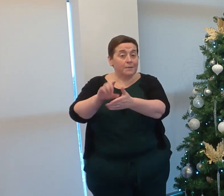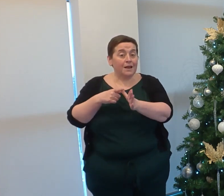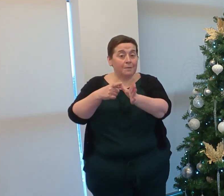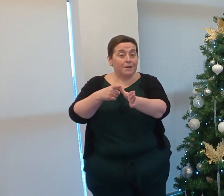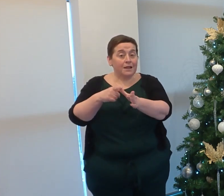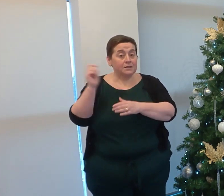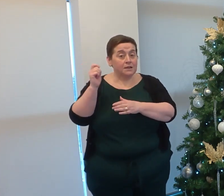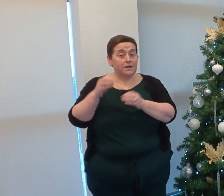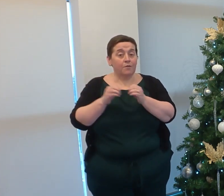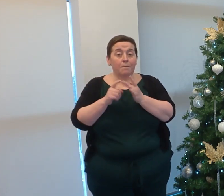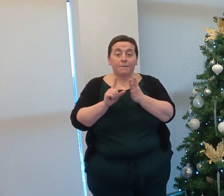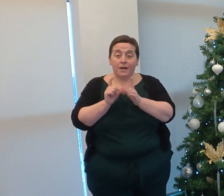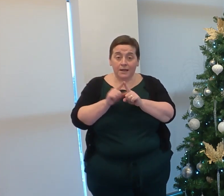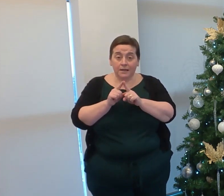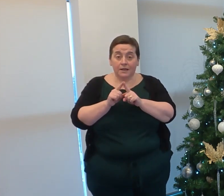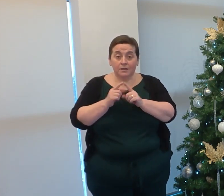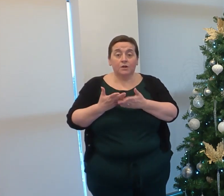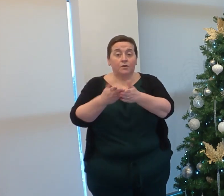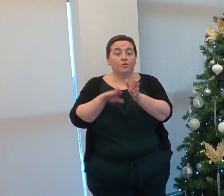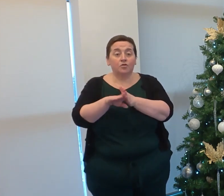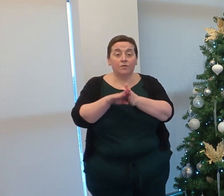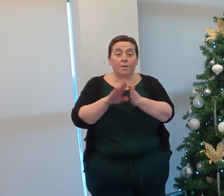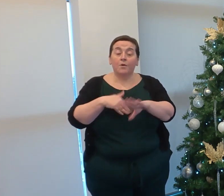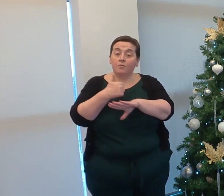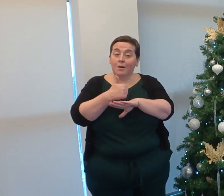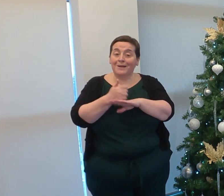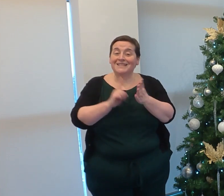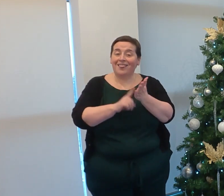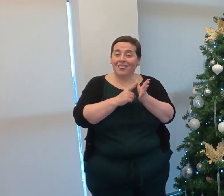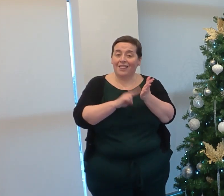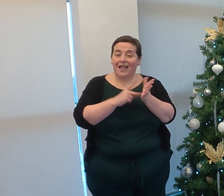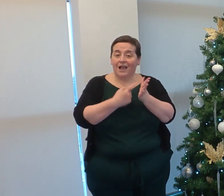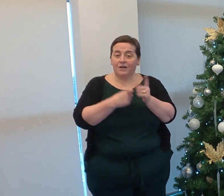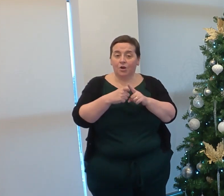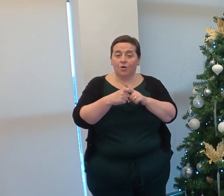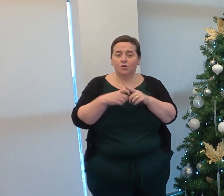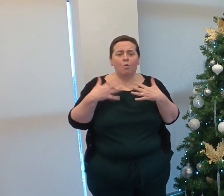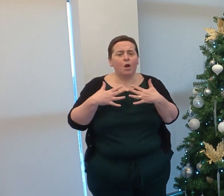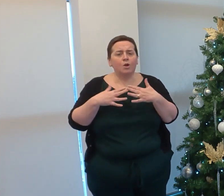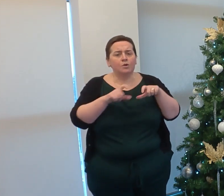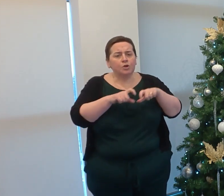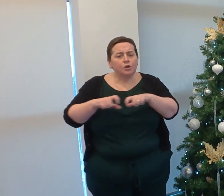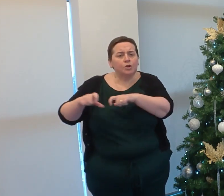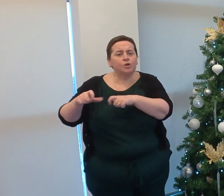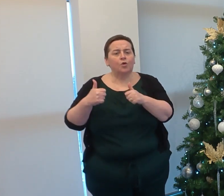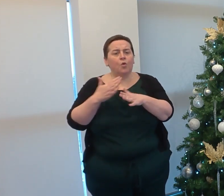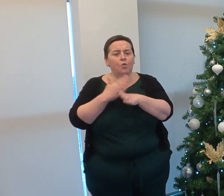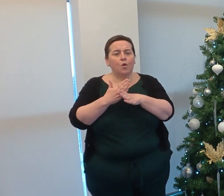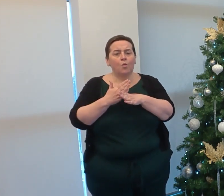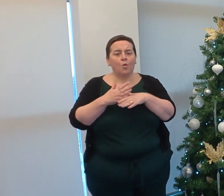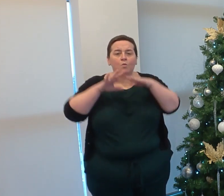bid to deliver training from our base in Lanark which will allow us to continue our good work with the Rural Academy